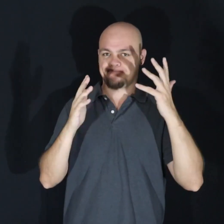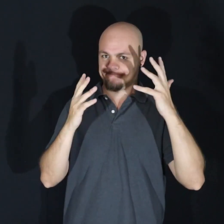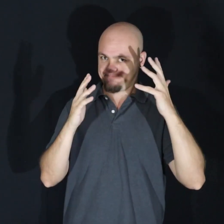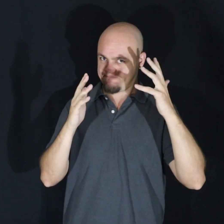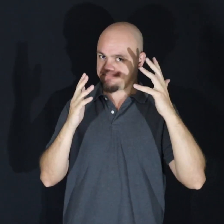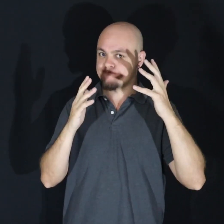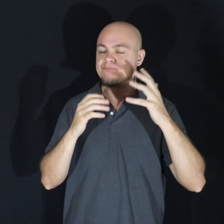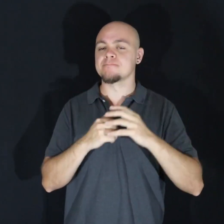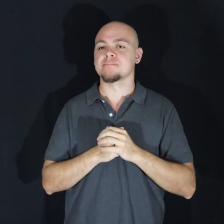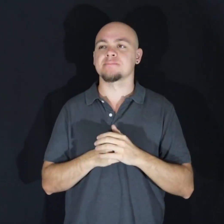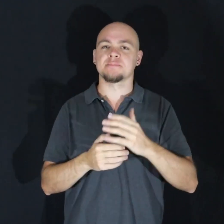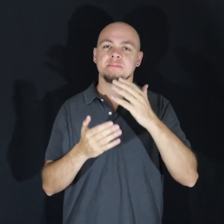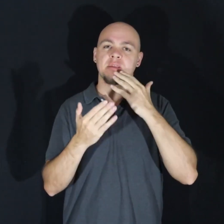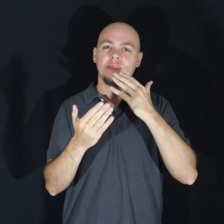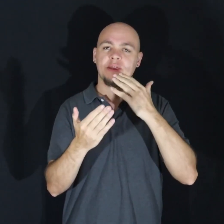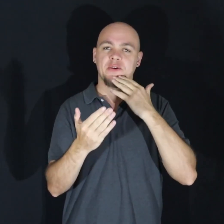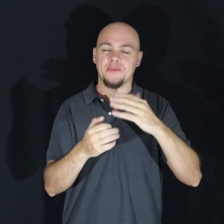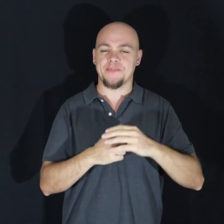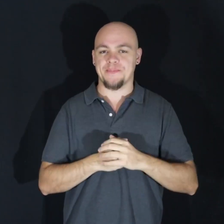Thank you.